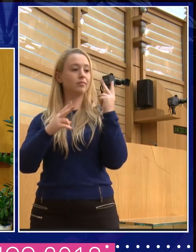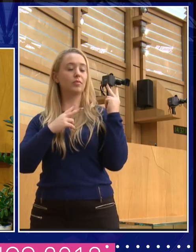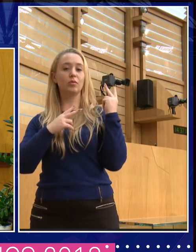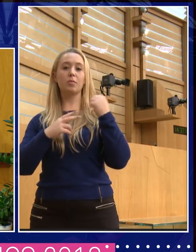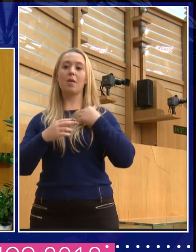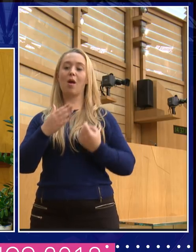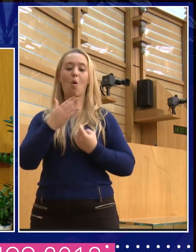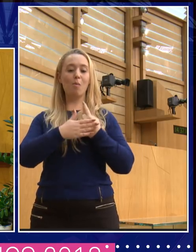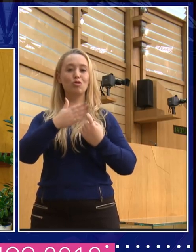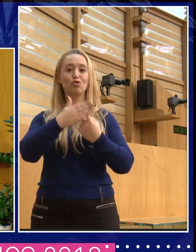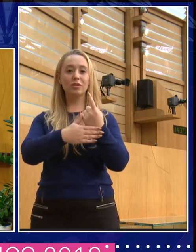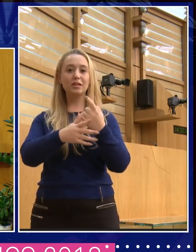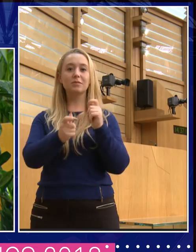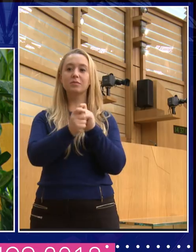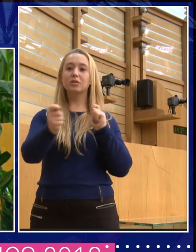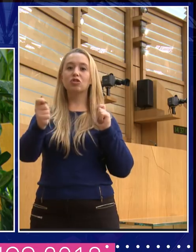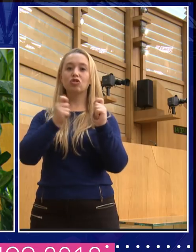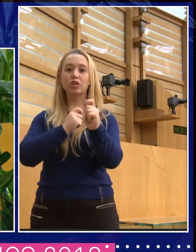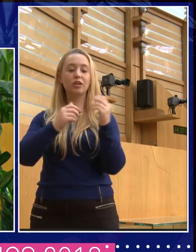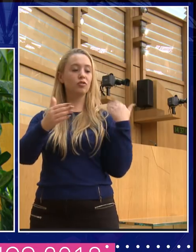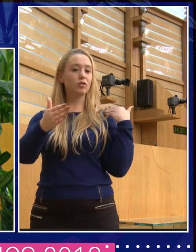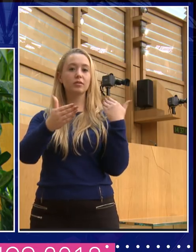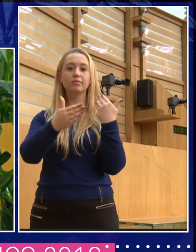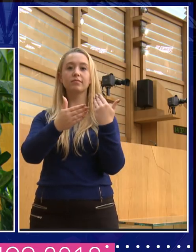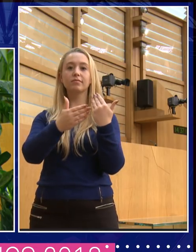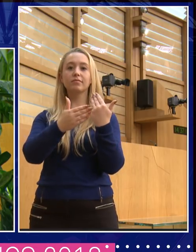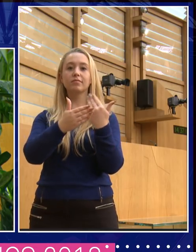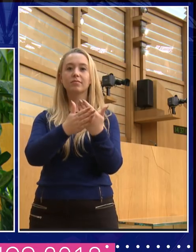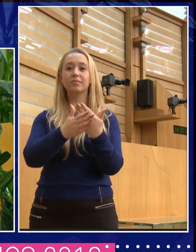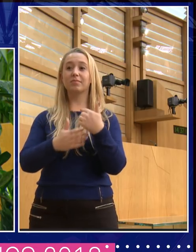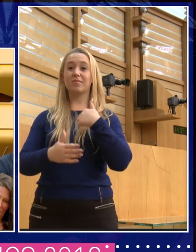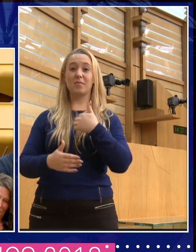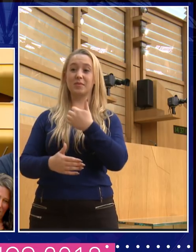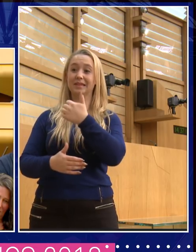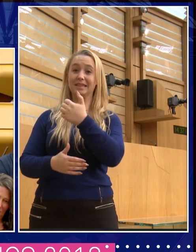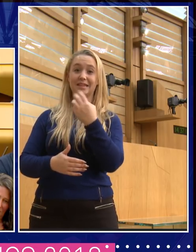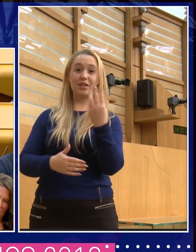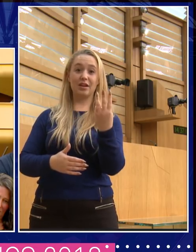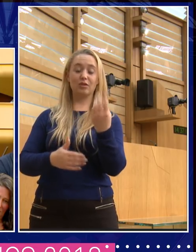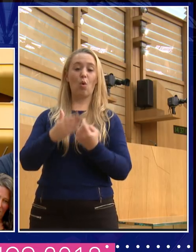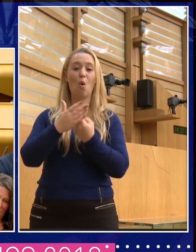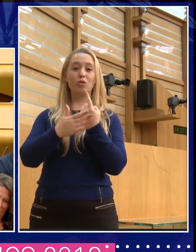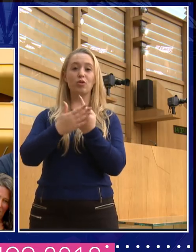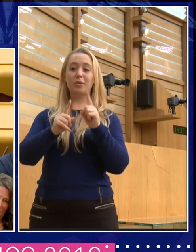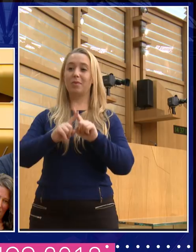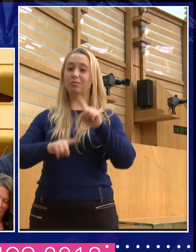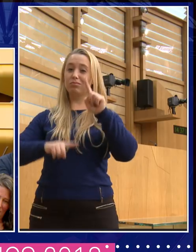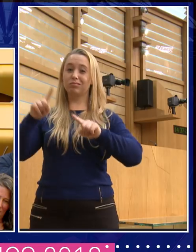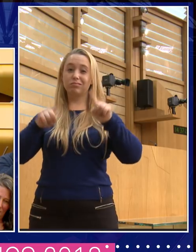know, have changed, you know, over my 63 years, then it's very hard to put